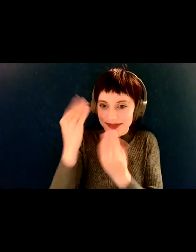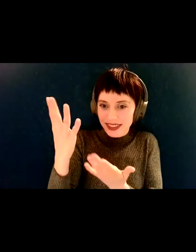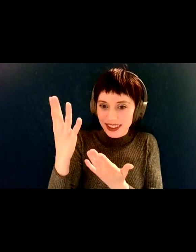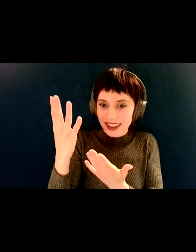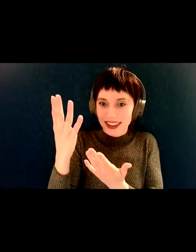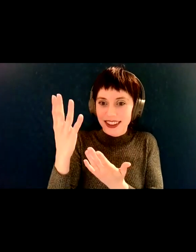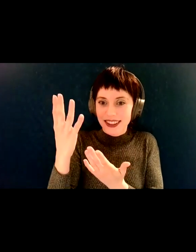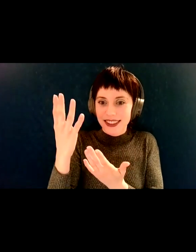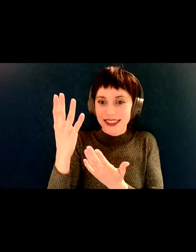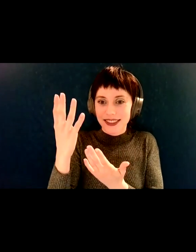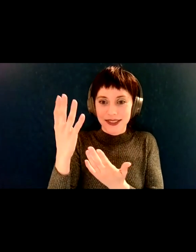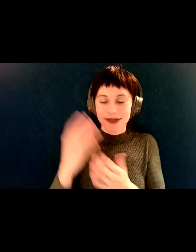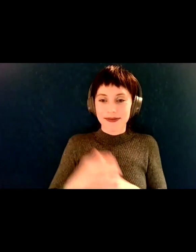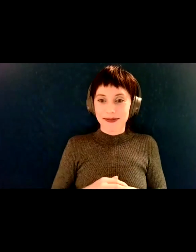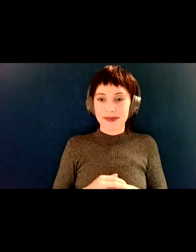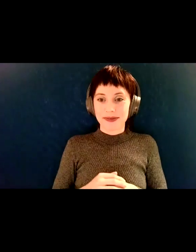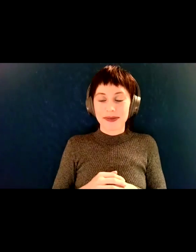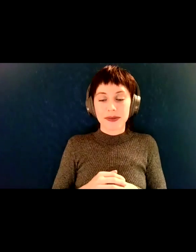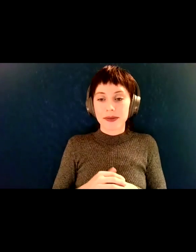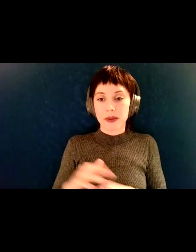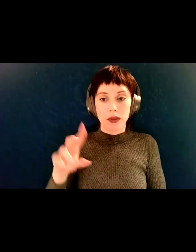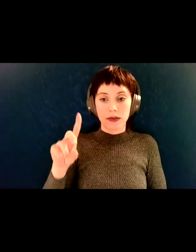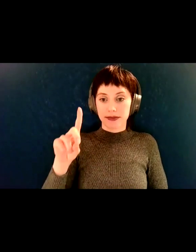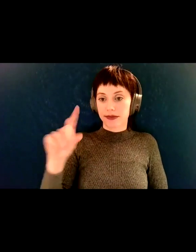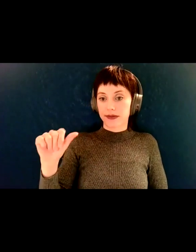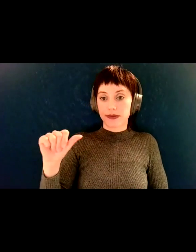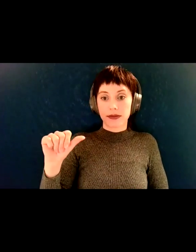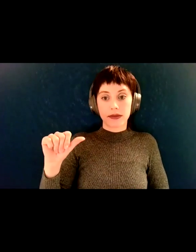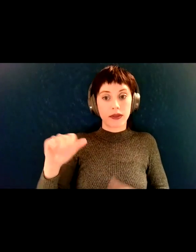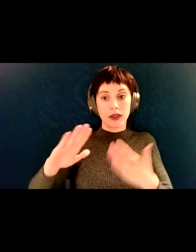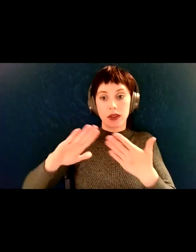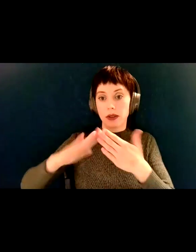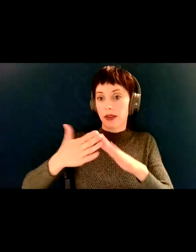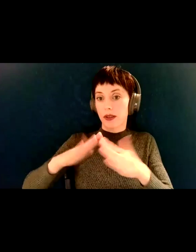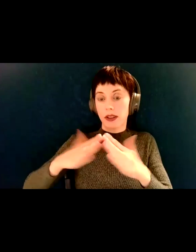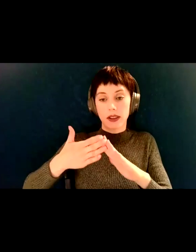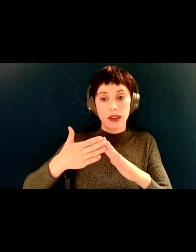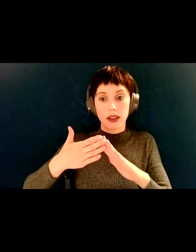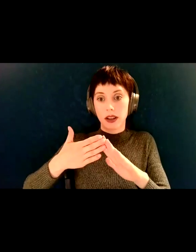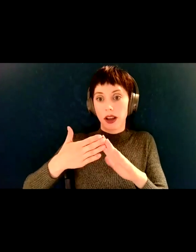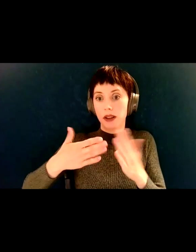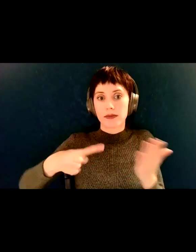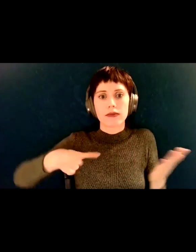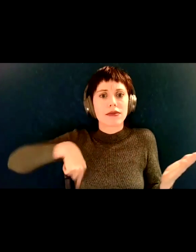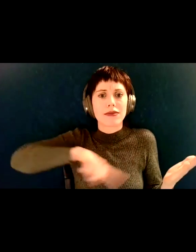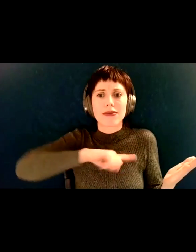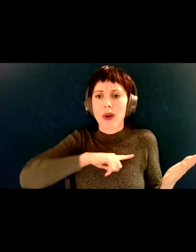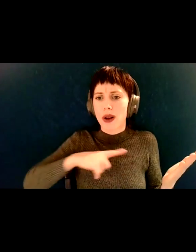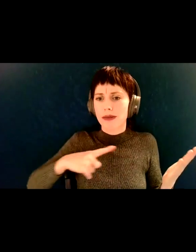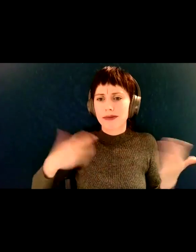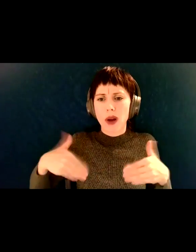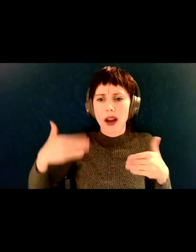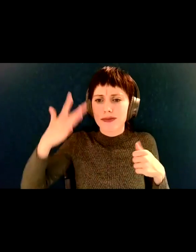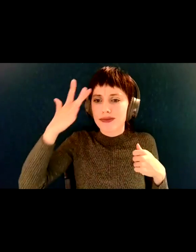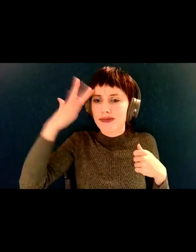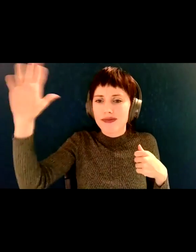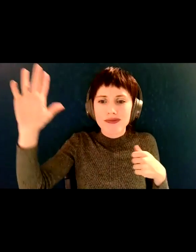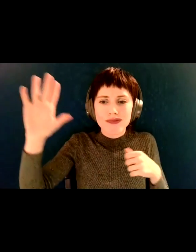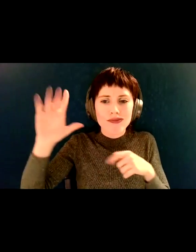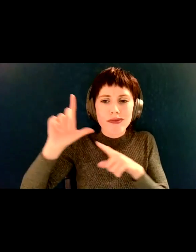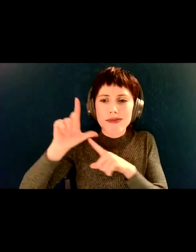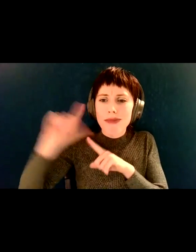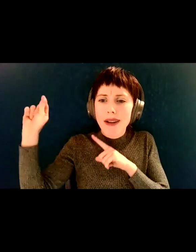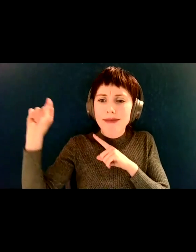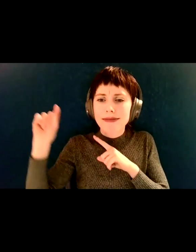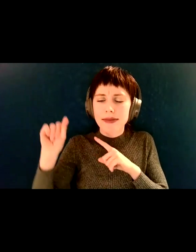sure, you know, the disability communities where we just come up with the most brilliant ingenious, uh, ways to get